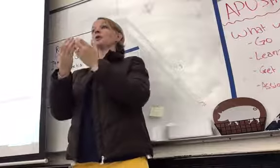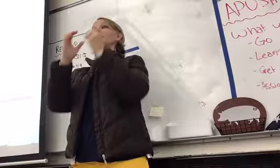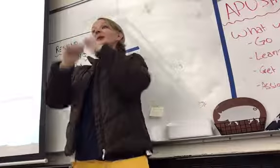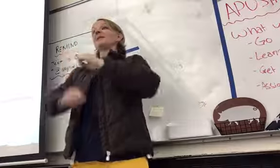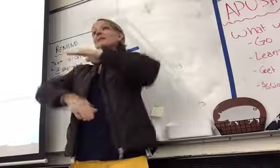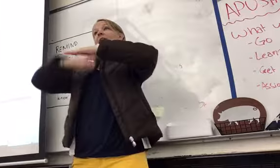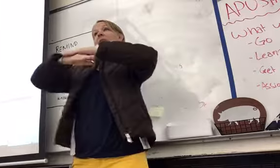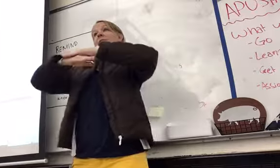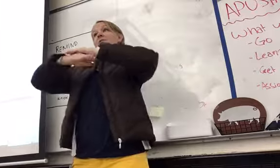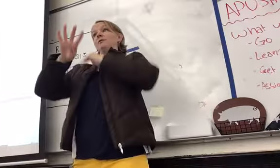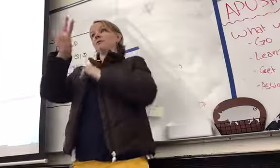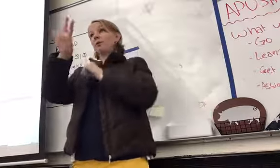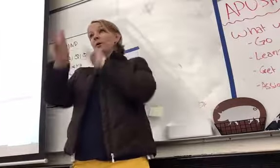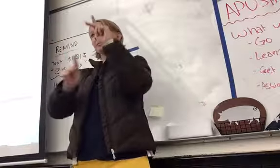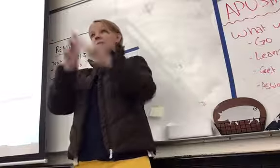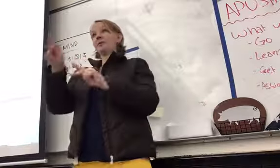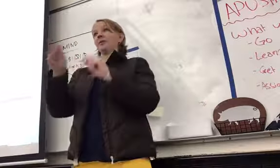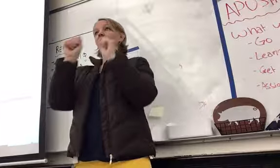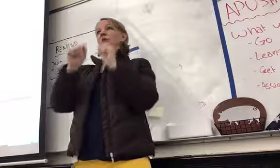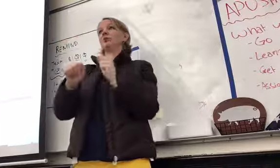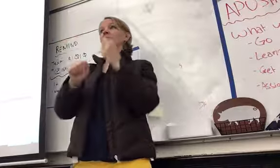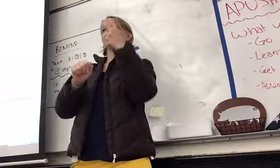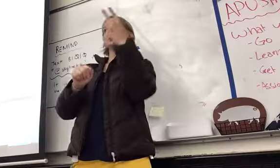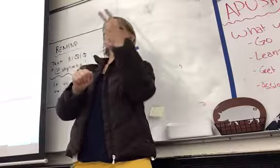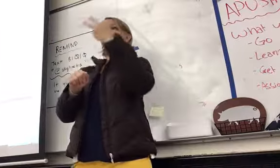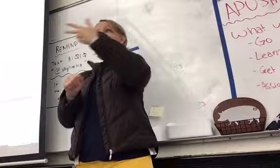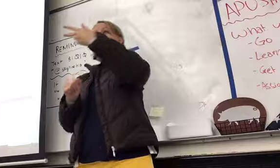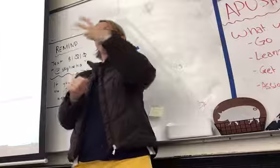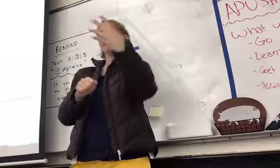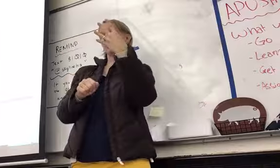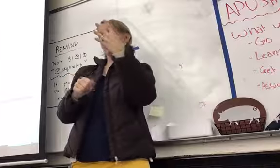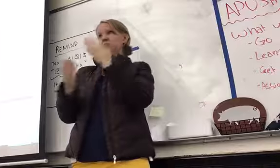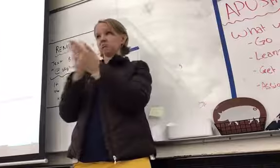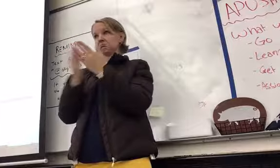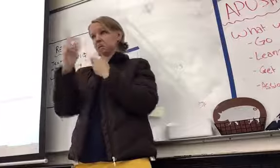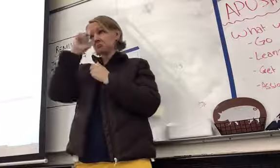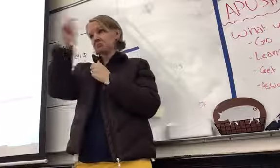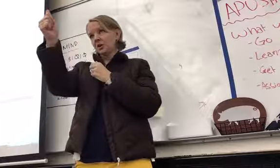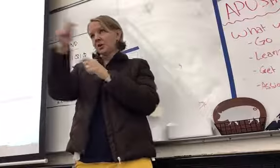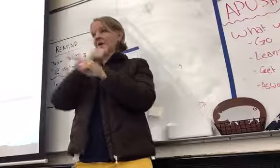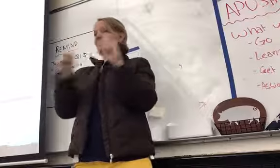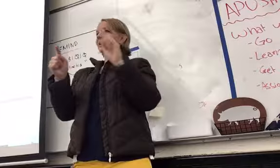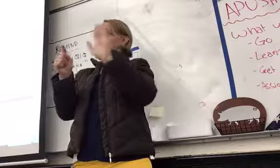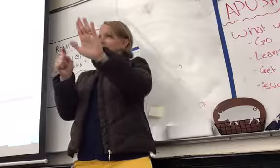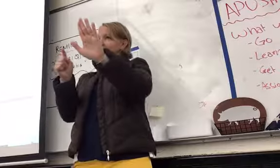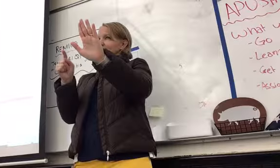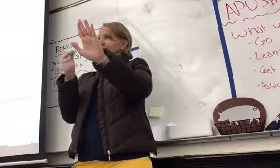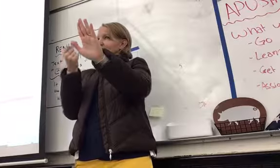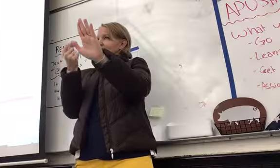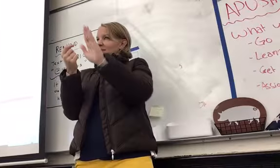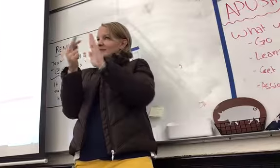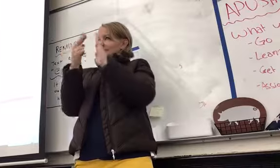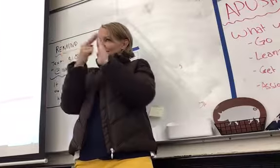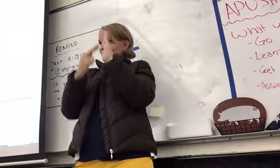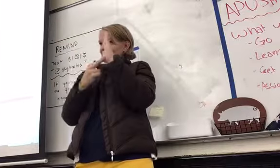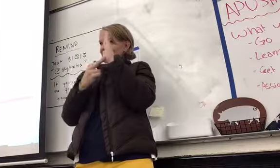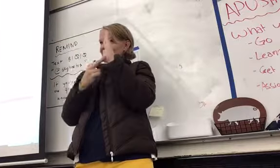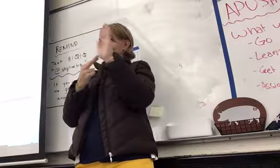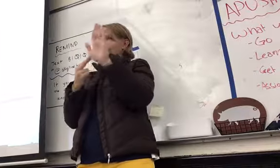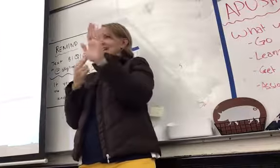people. You can do partnerships, three people, four people. It's up to you. But I'll explain that there's a little bit of a stipulation, and it's a bad thing that usually happens with